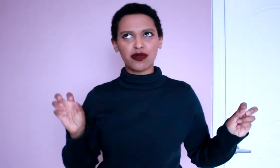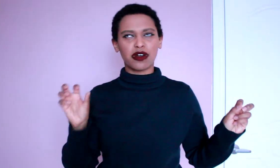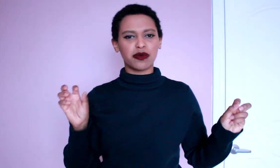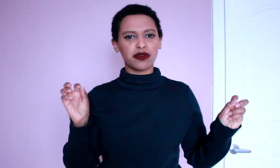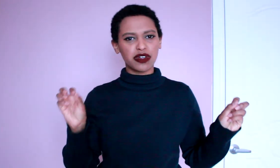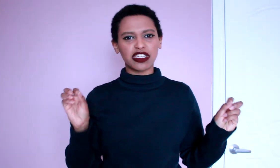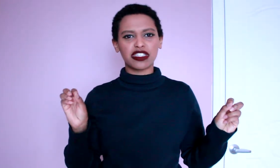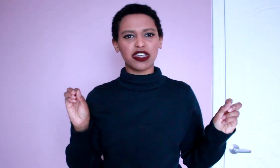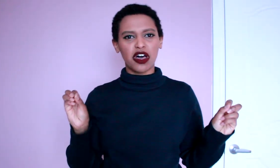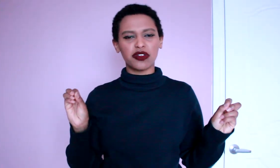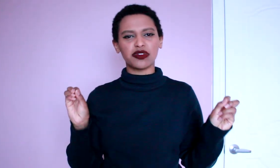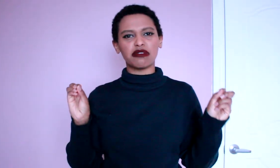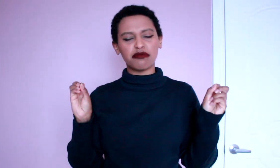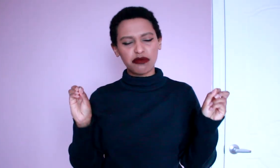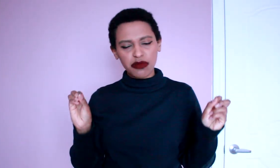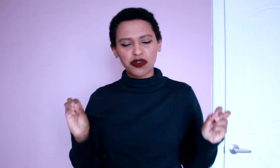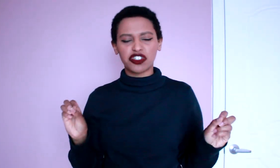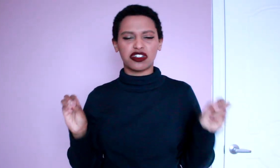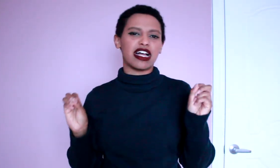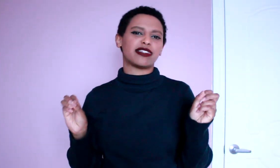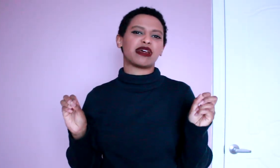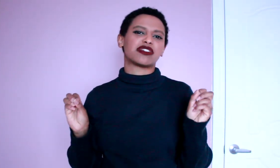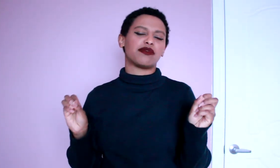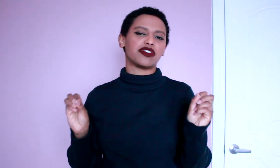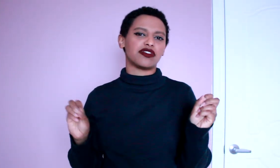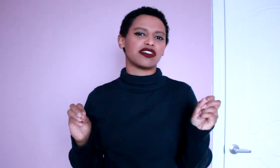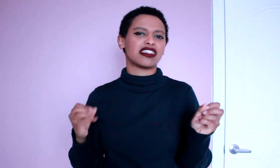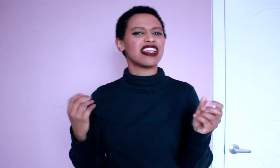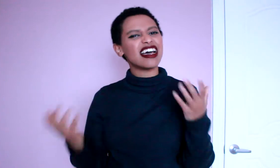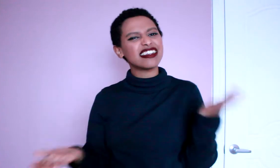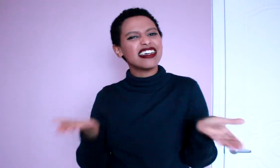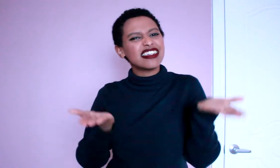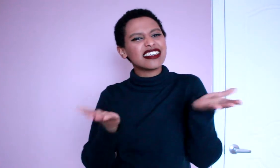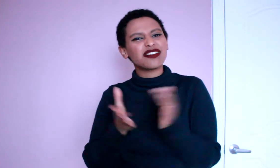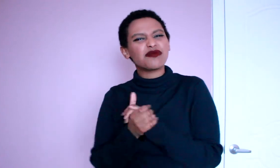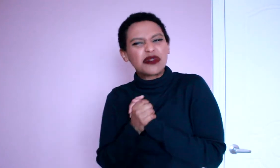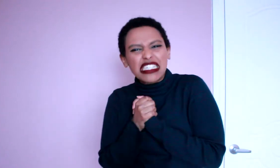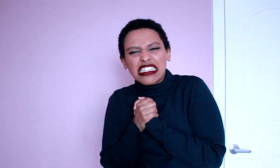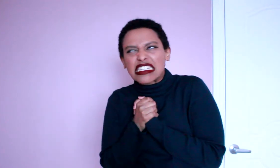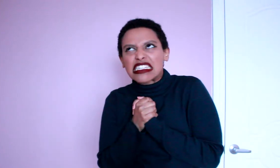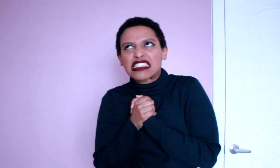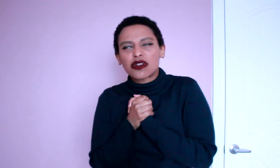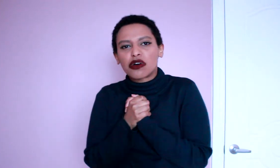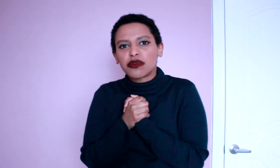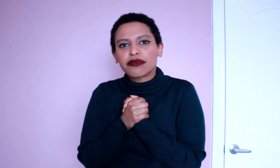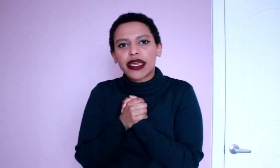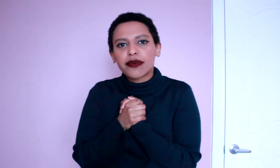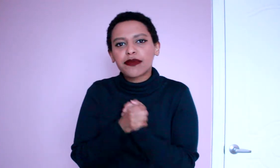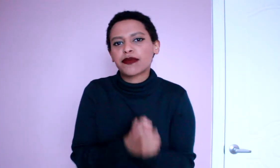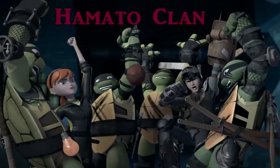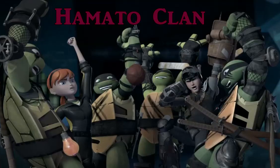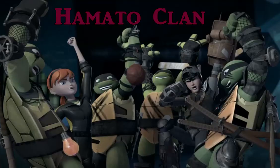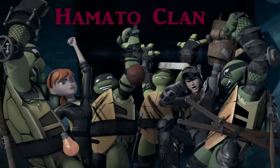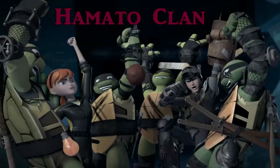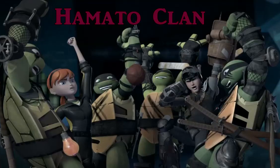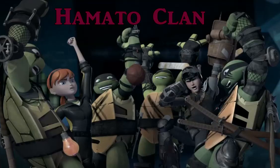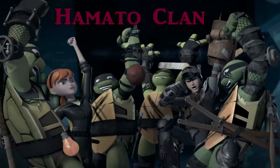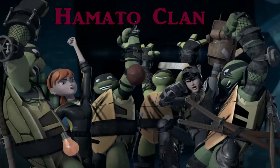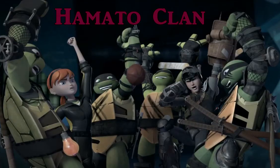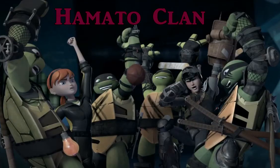where we really saw those emotional aspects from the Turtles and that doesn't really sit well with me. whatever evil emerges